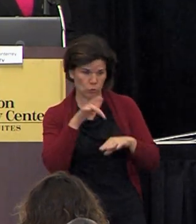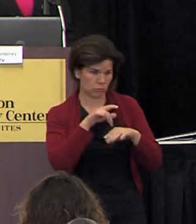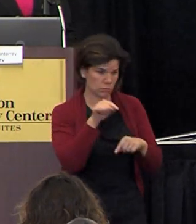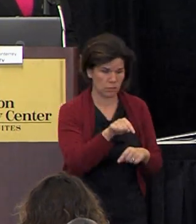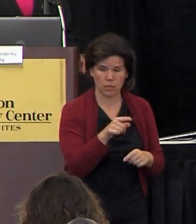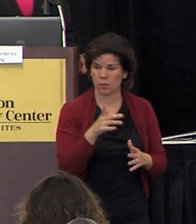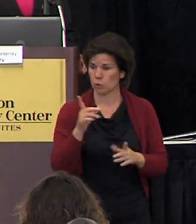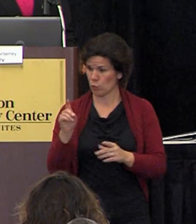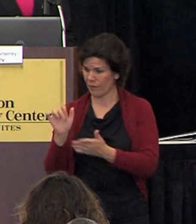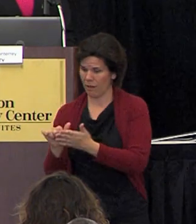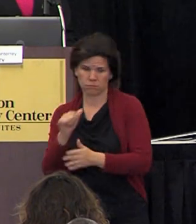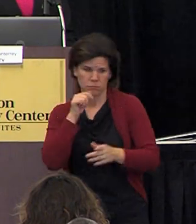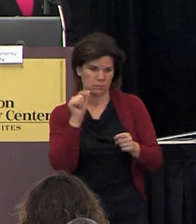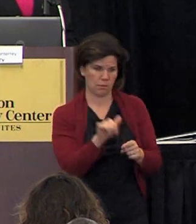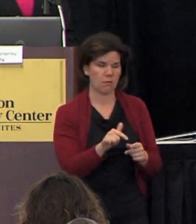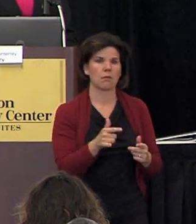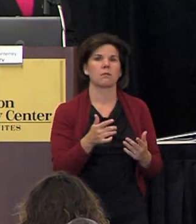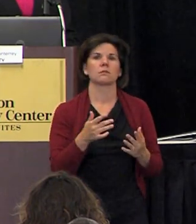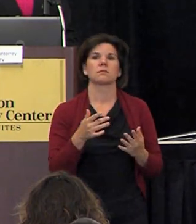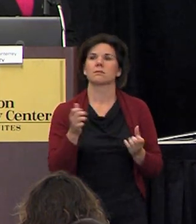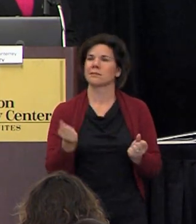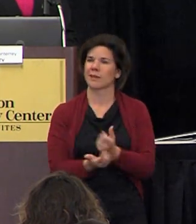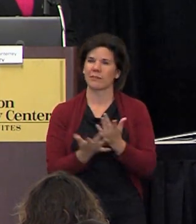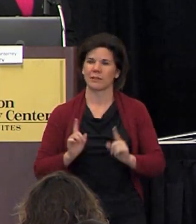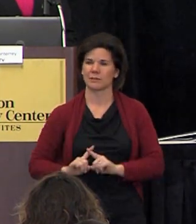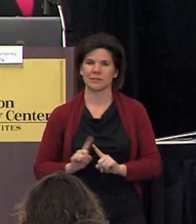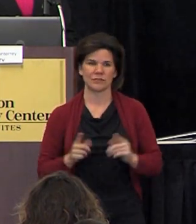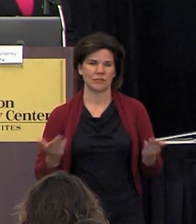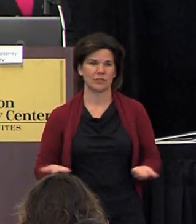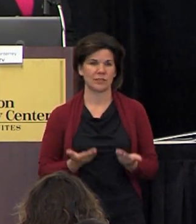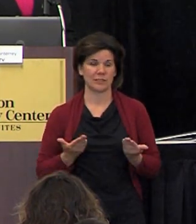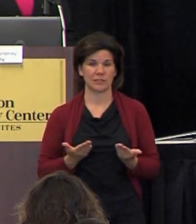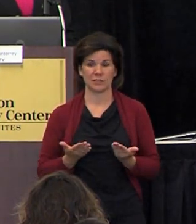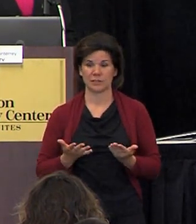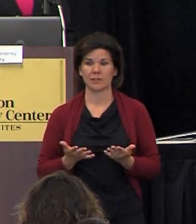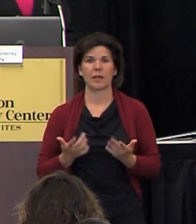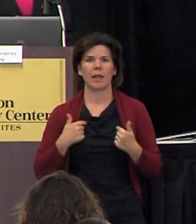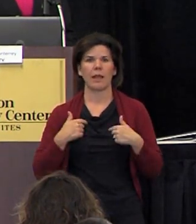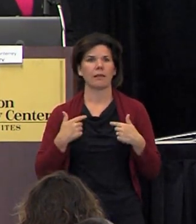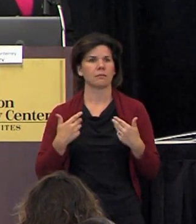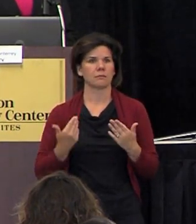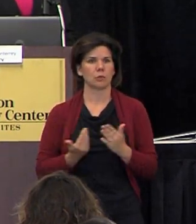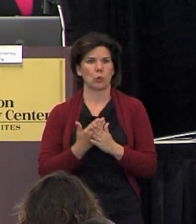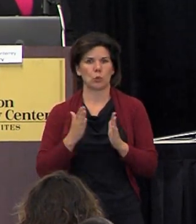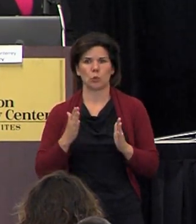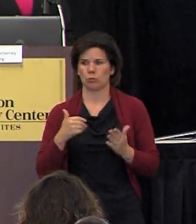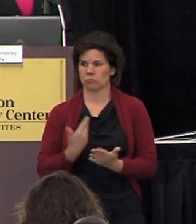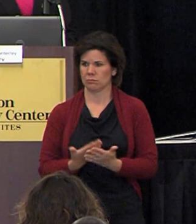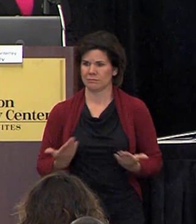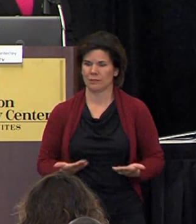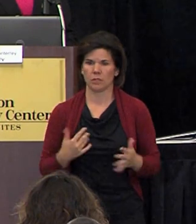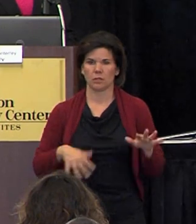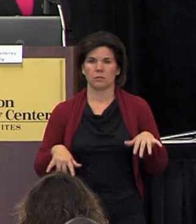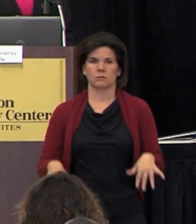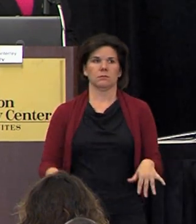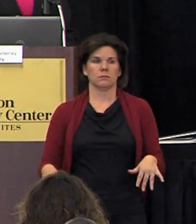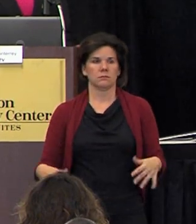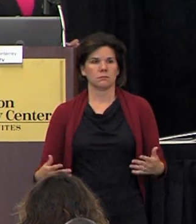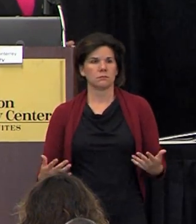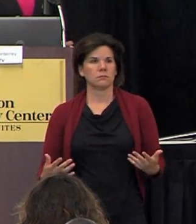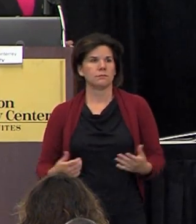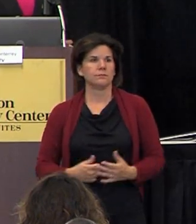you know do this but not that um everything is different and and the person is in the state of shock i think um